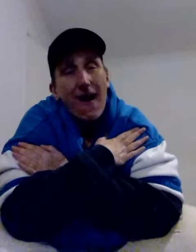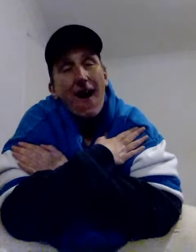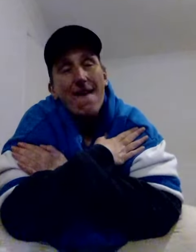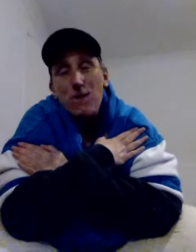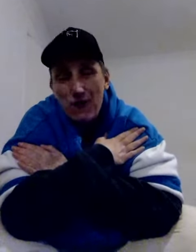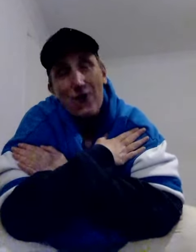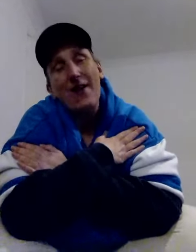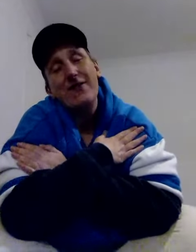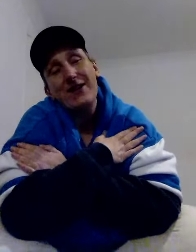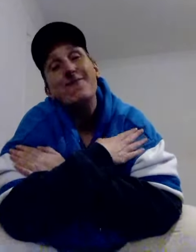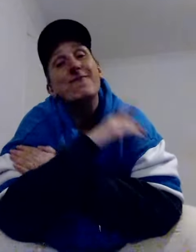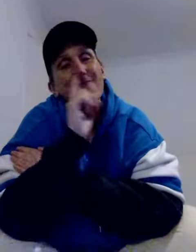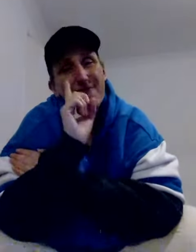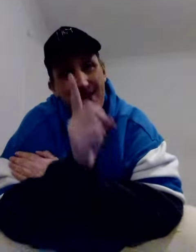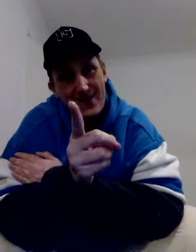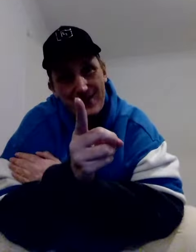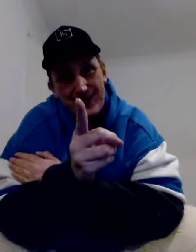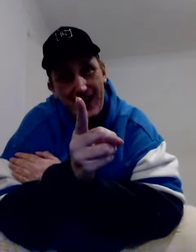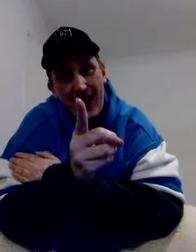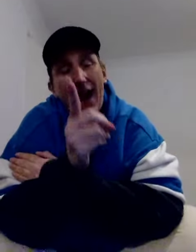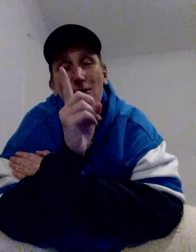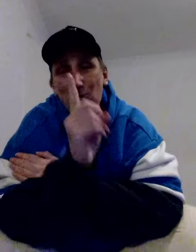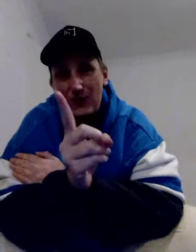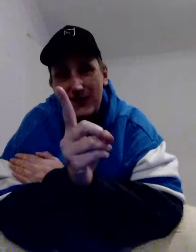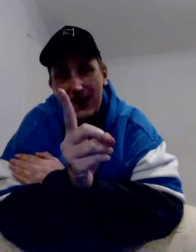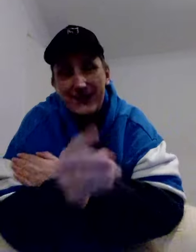my heart for forever. Take care. Good night.